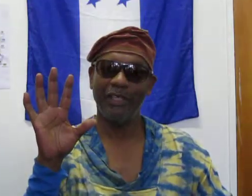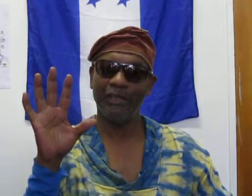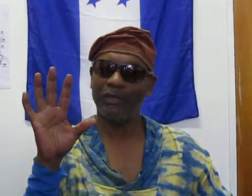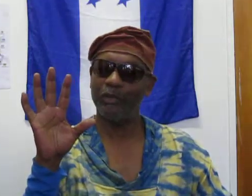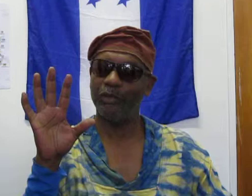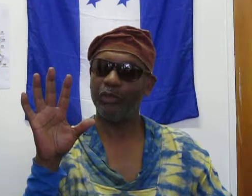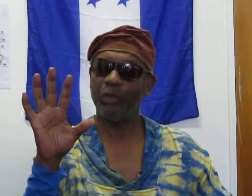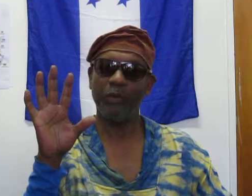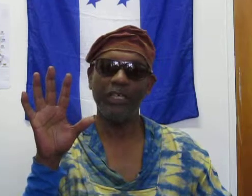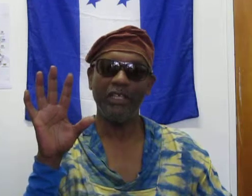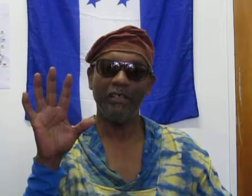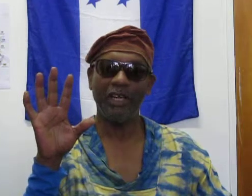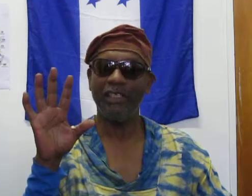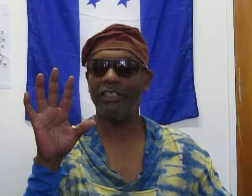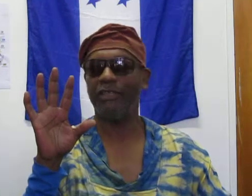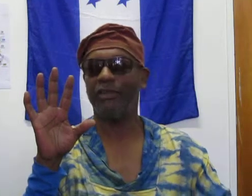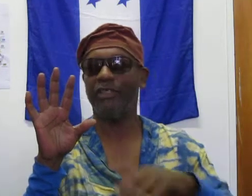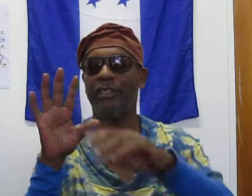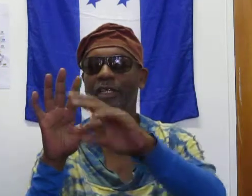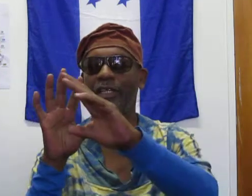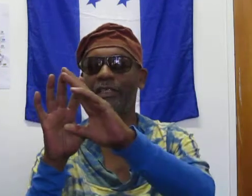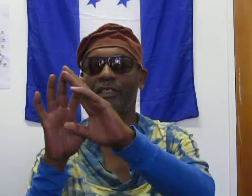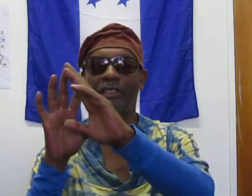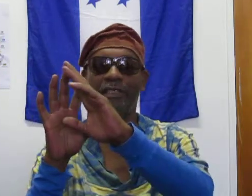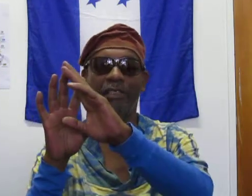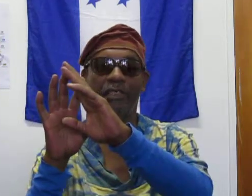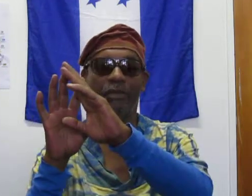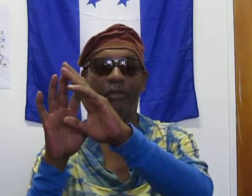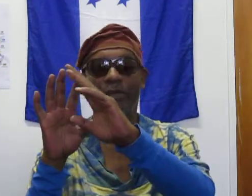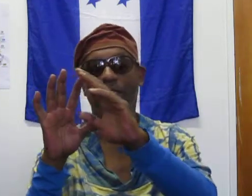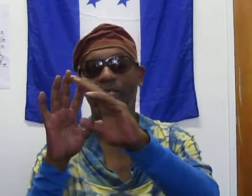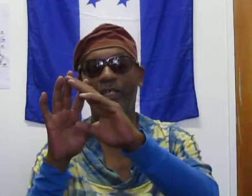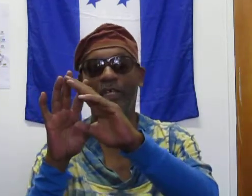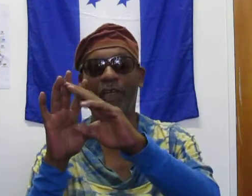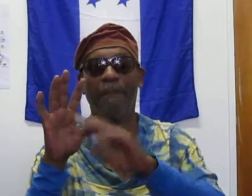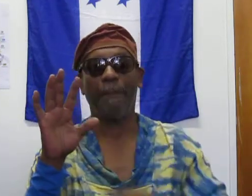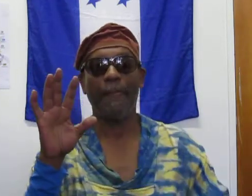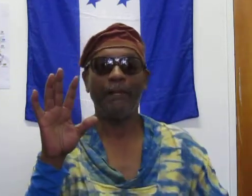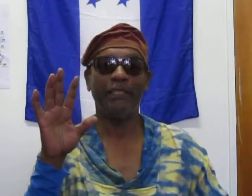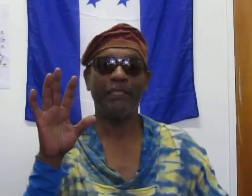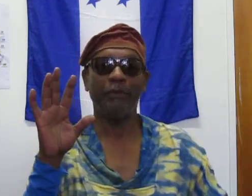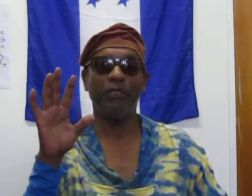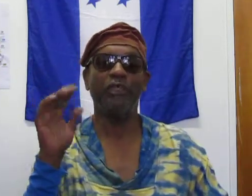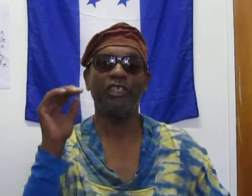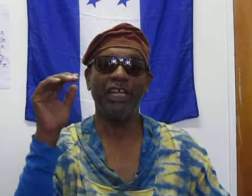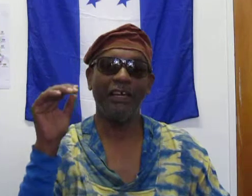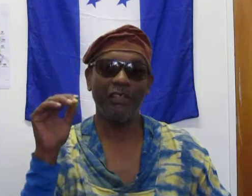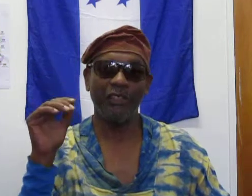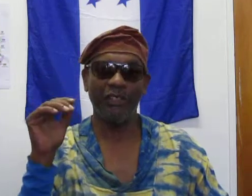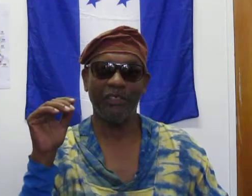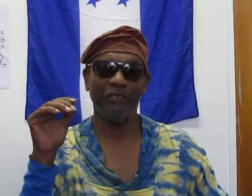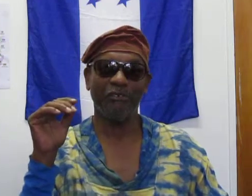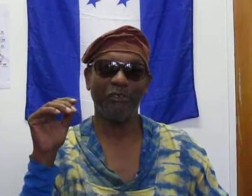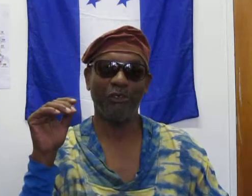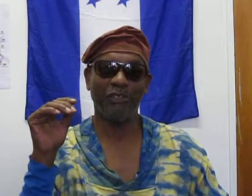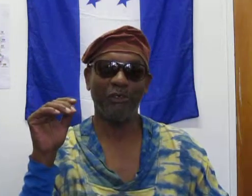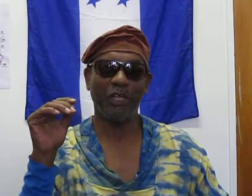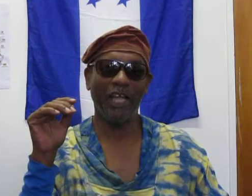So, so what we need to concentrate on is just, is, well, let's, let's put a little shout out to the, to the UK,